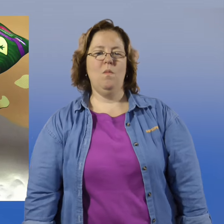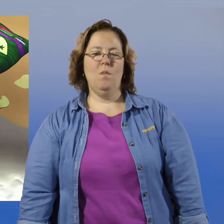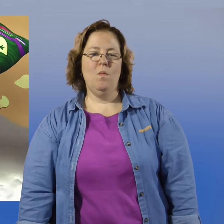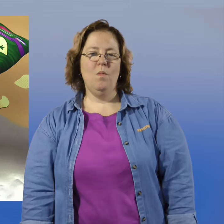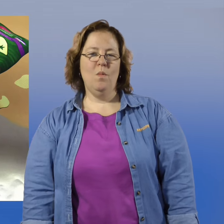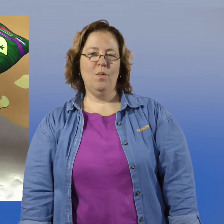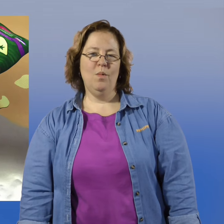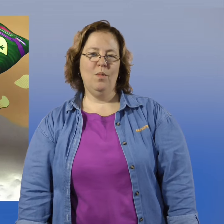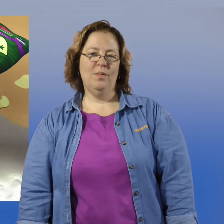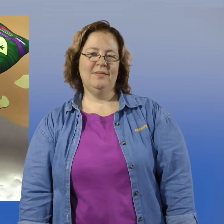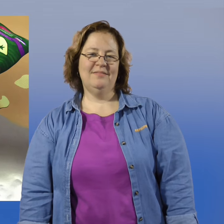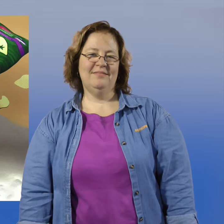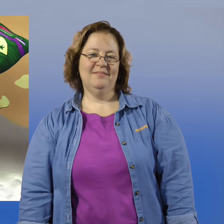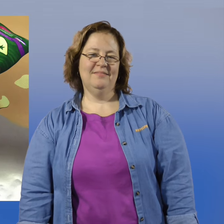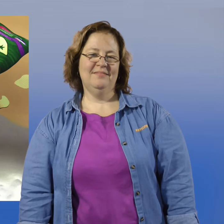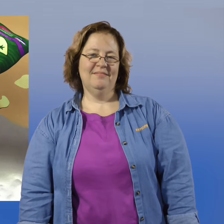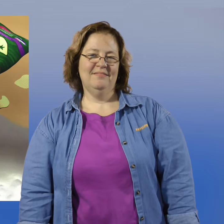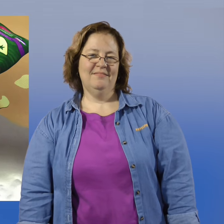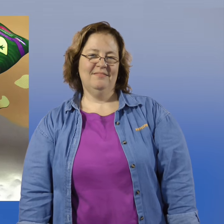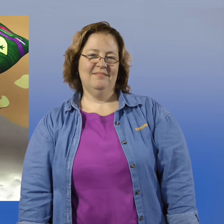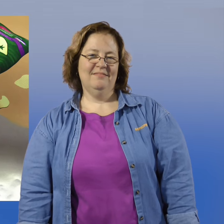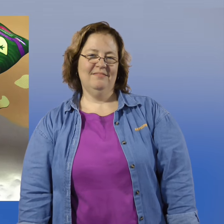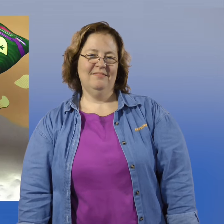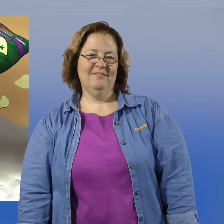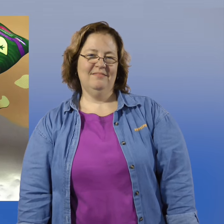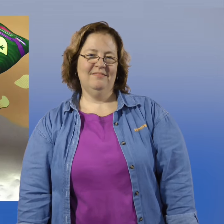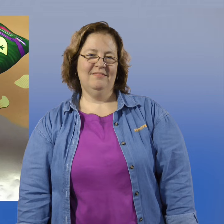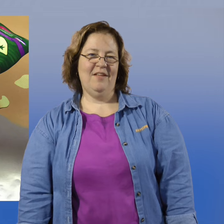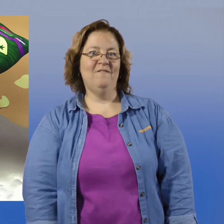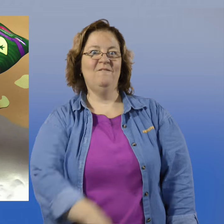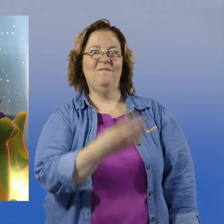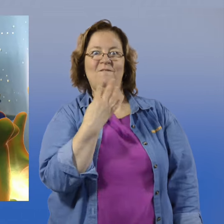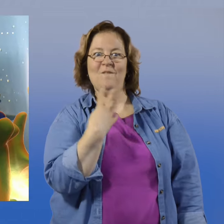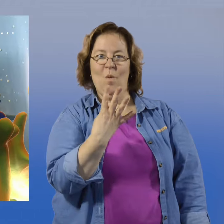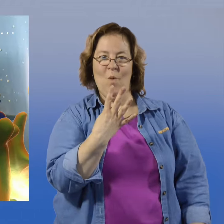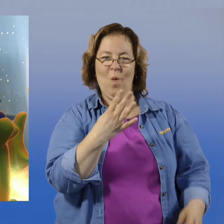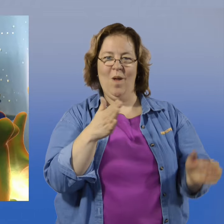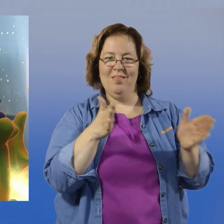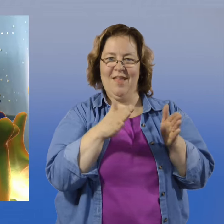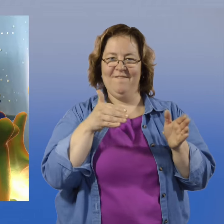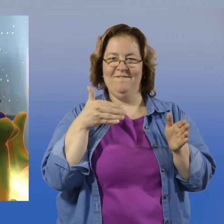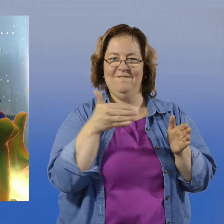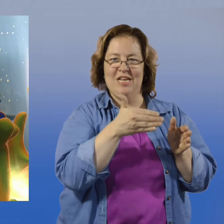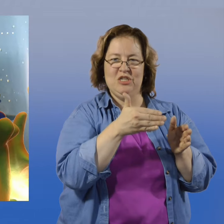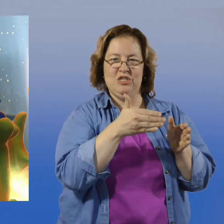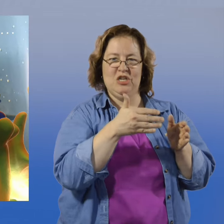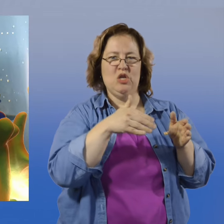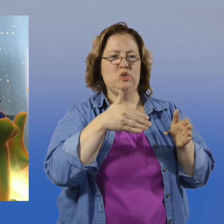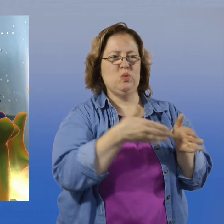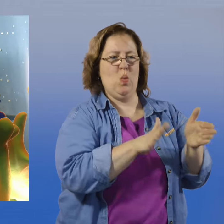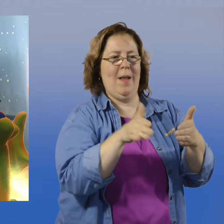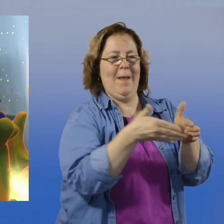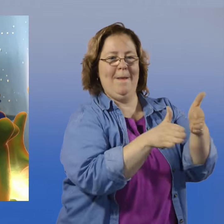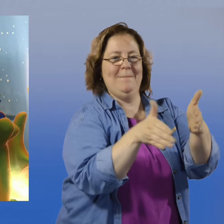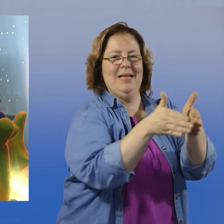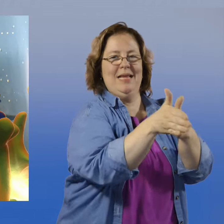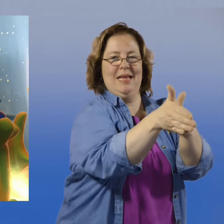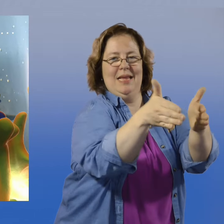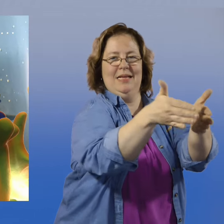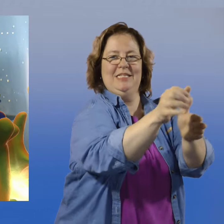four little fish swimming out to